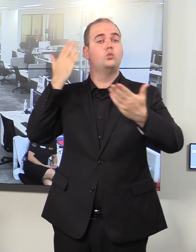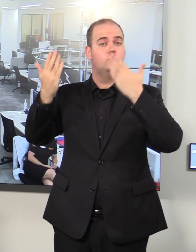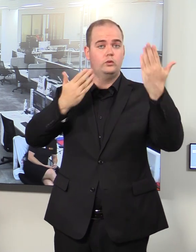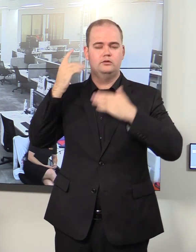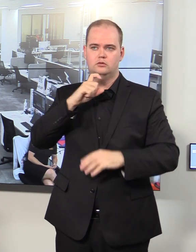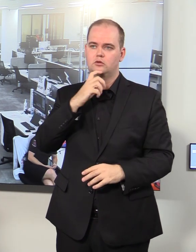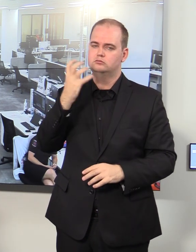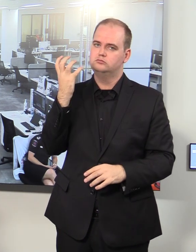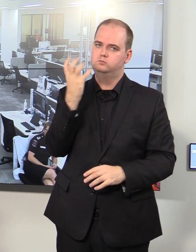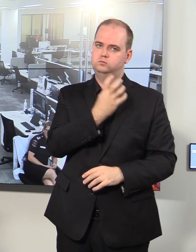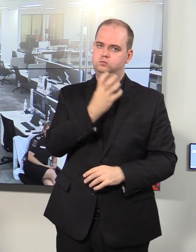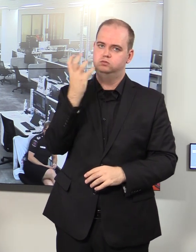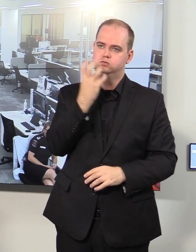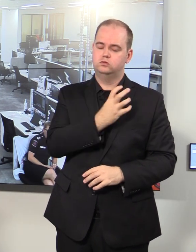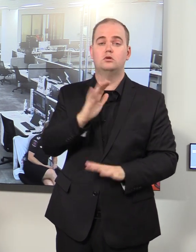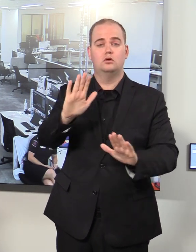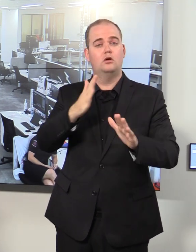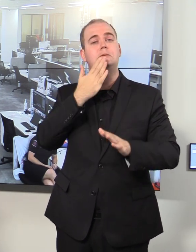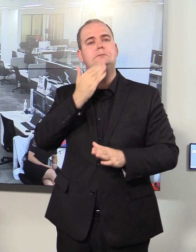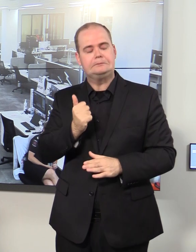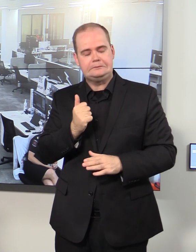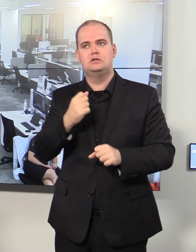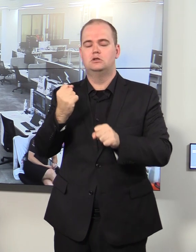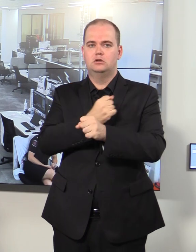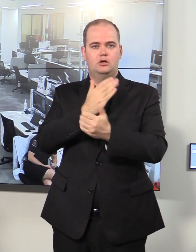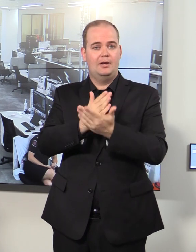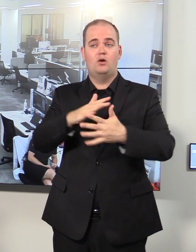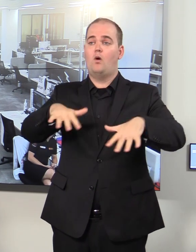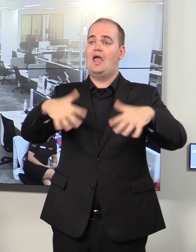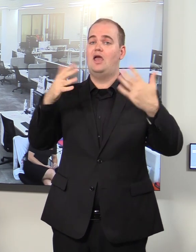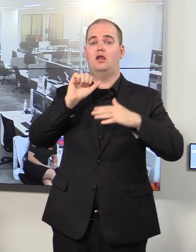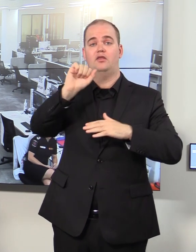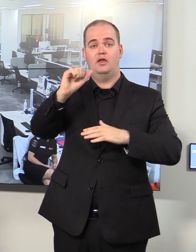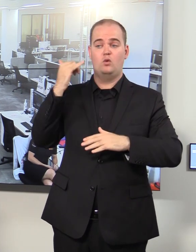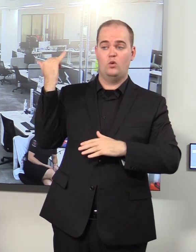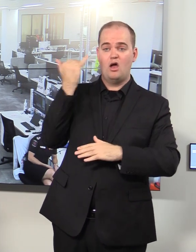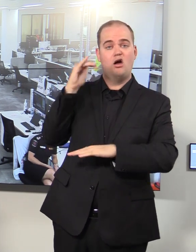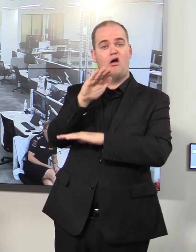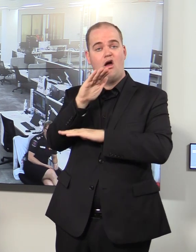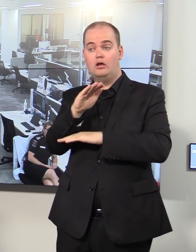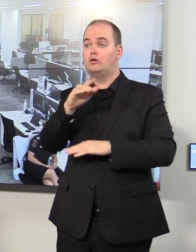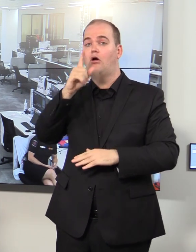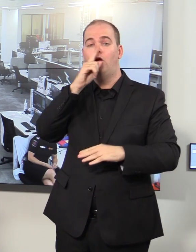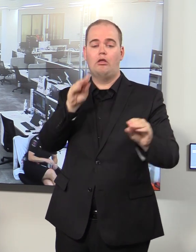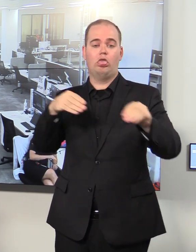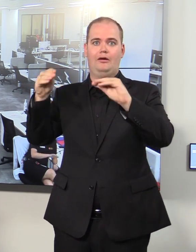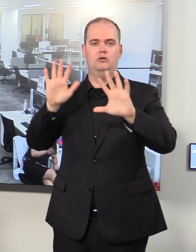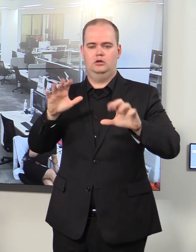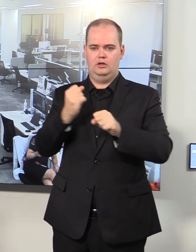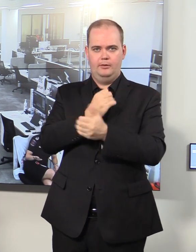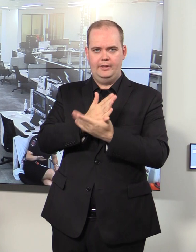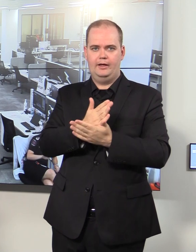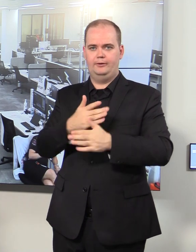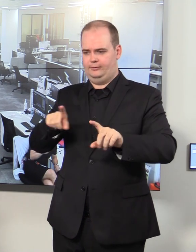extreme so make an effort to secure anything outside that is loose and get your